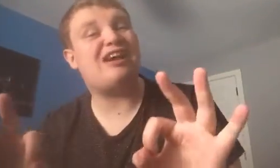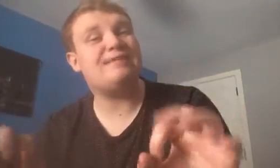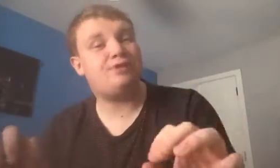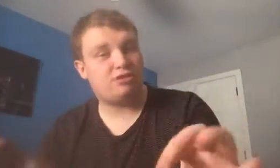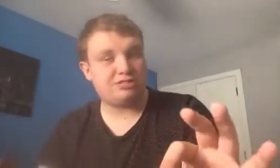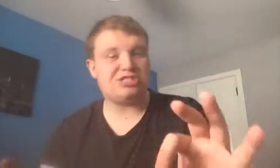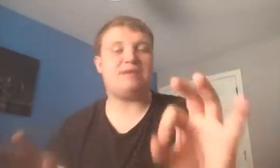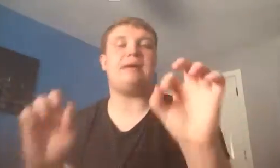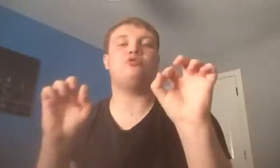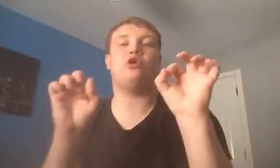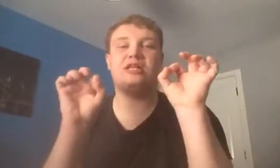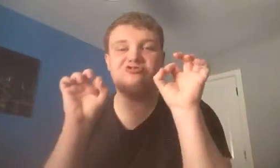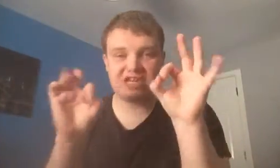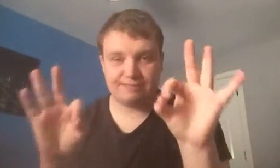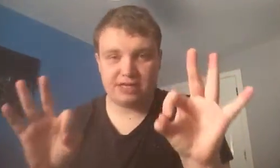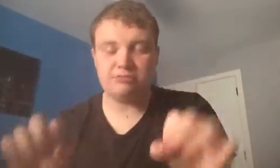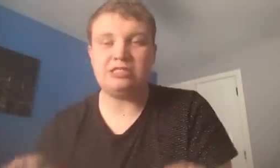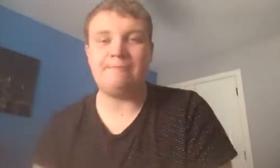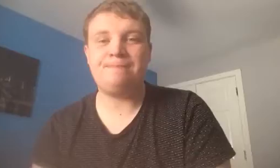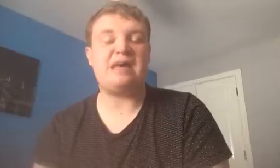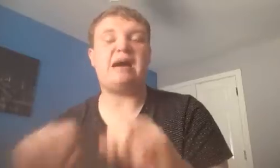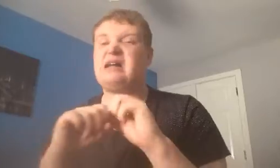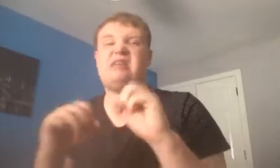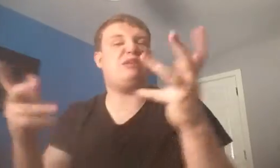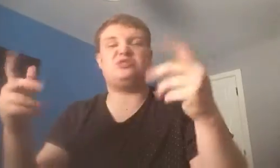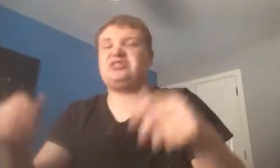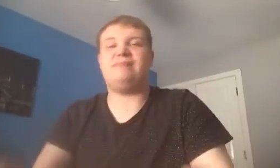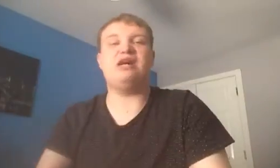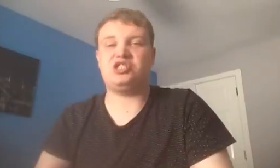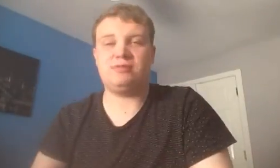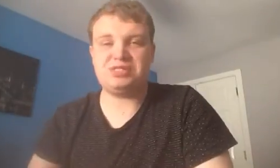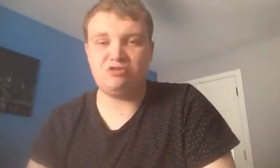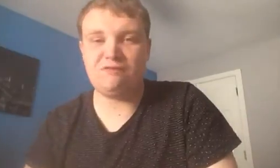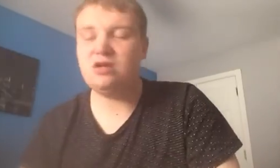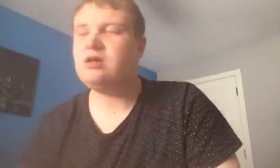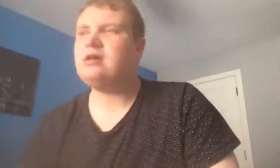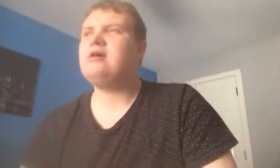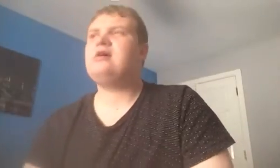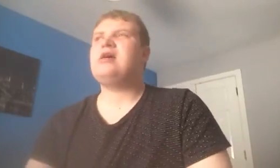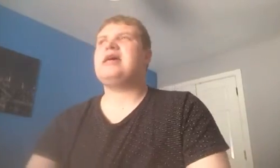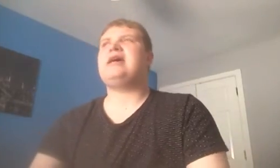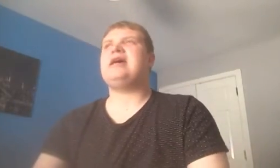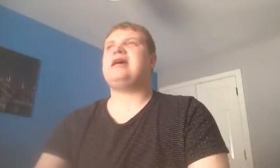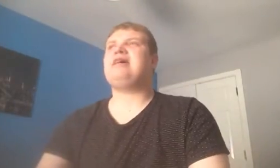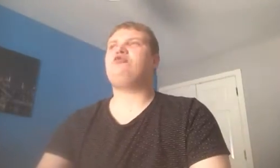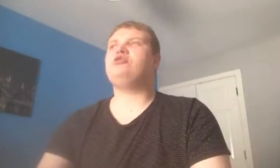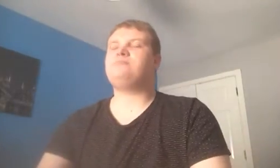try and pronounce his name, I'm going to try and pronounce it, I'm just going to take the piss out myself. Here goes,